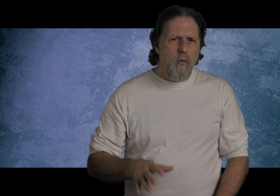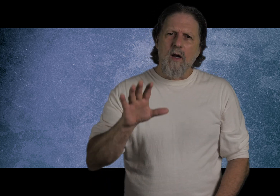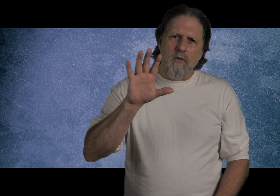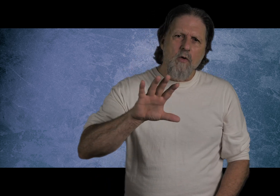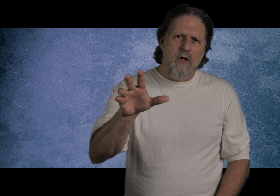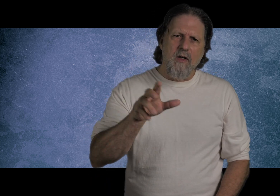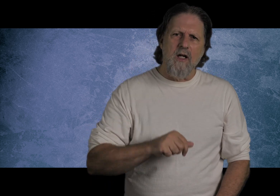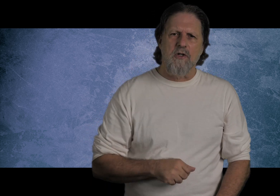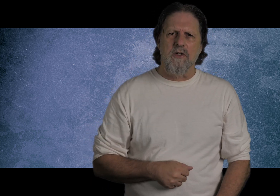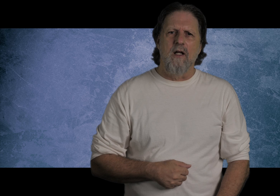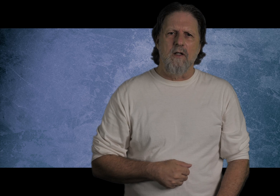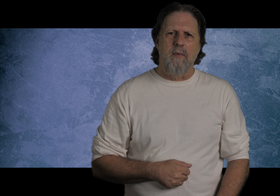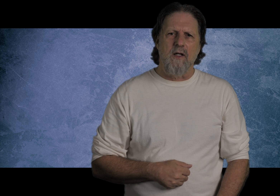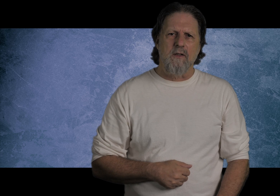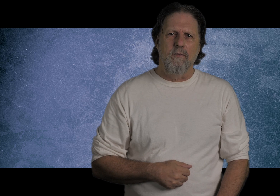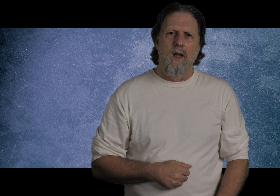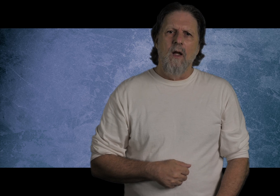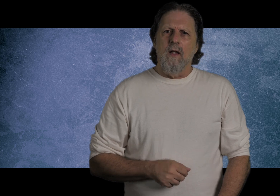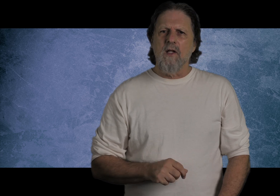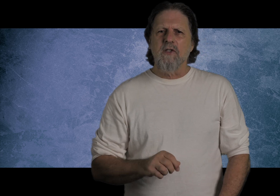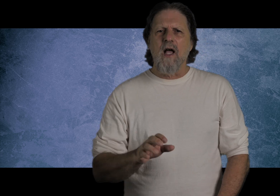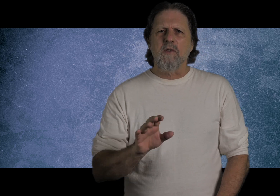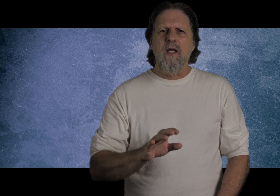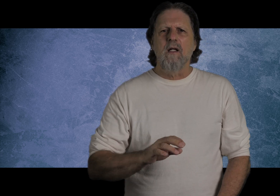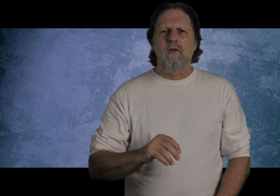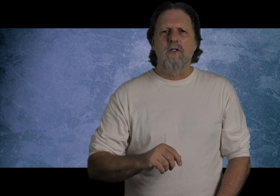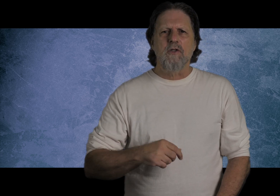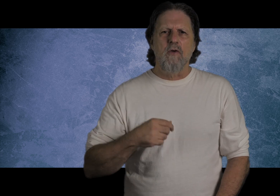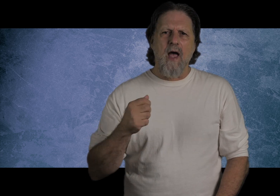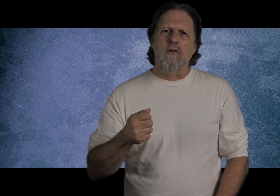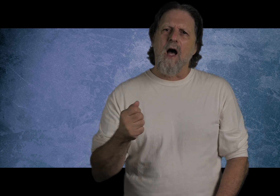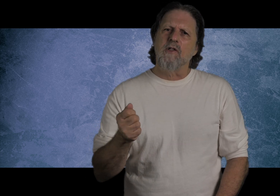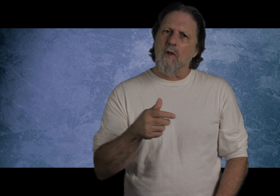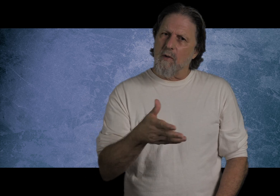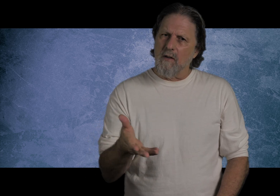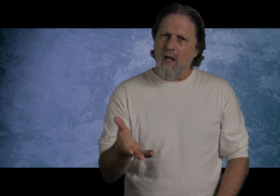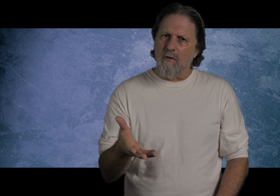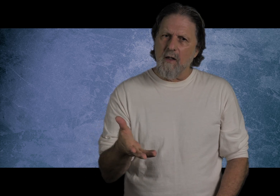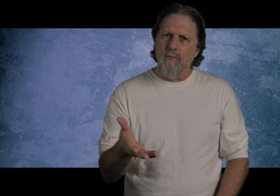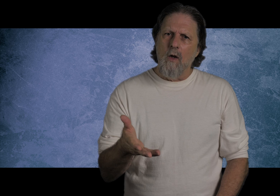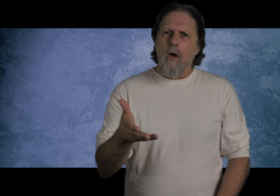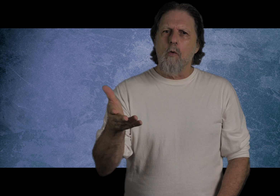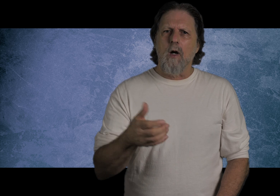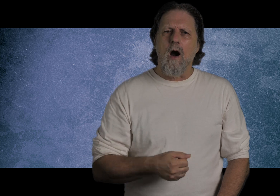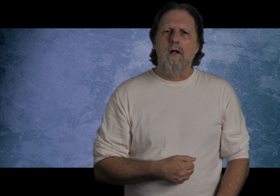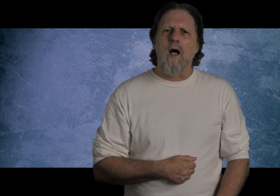don't want to throw good teachers under the bus. This is not speaking of teachers who handle God's Word with integrity, who work hard to